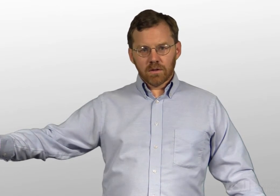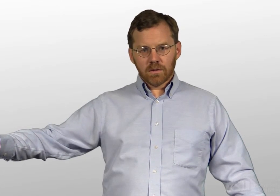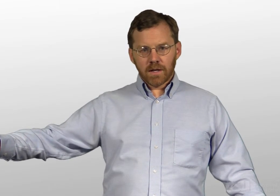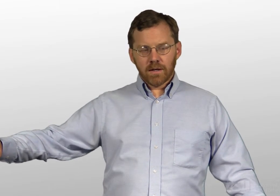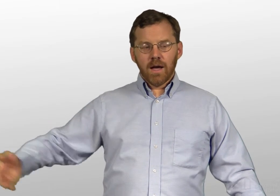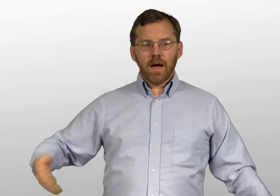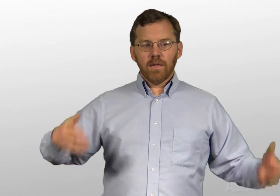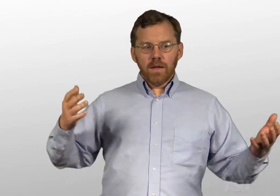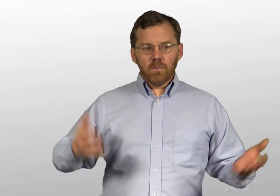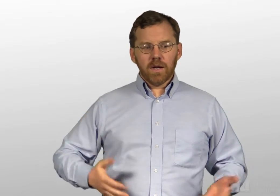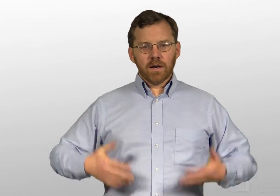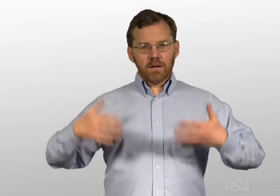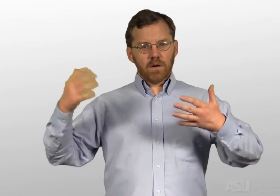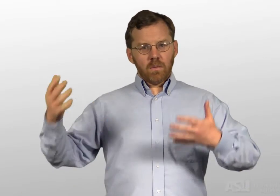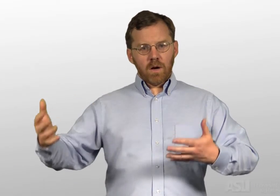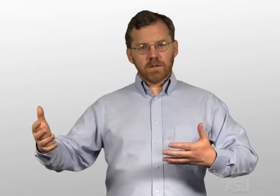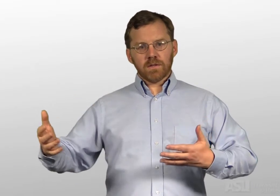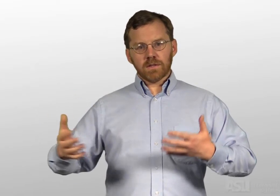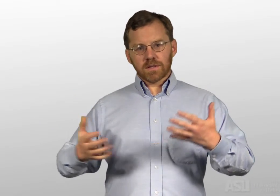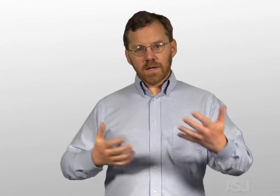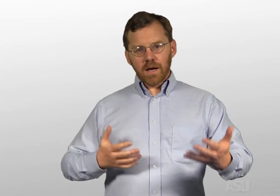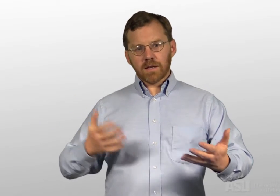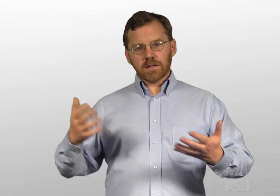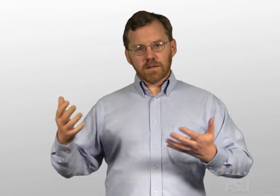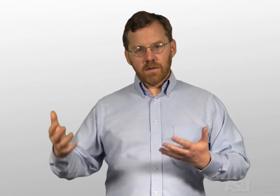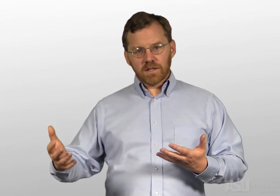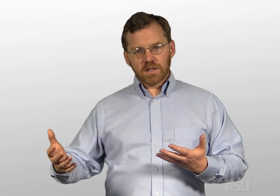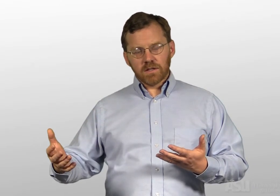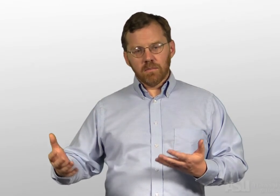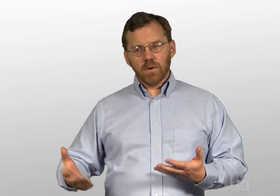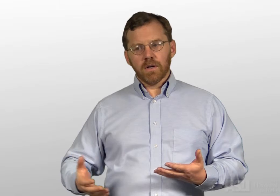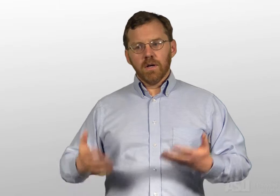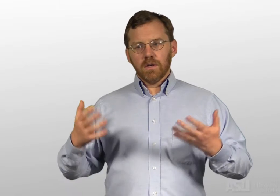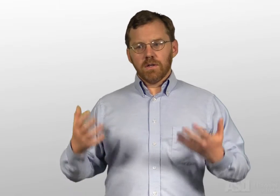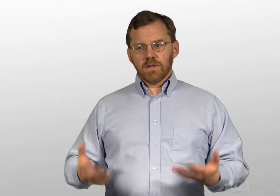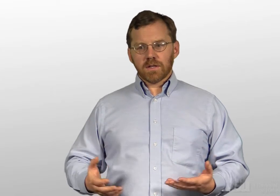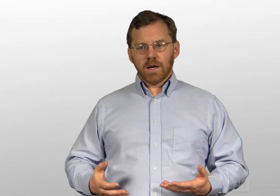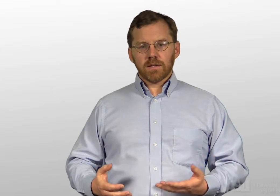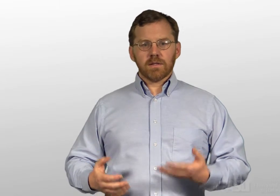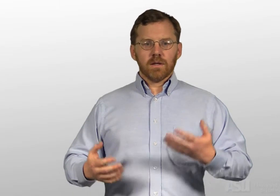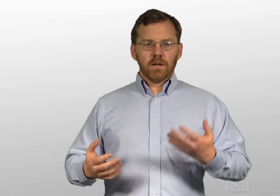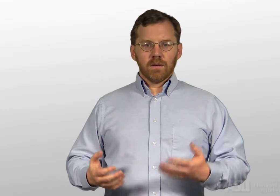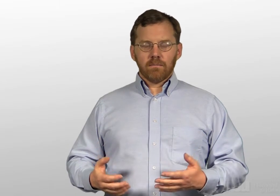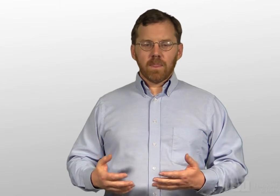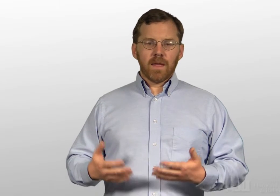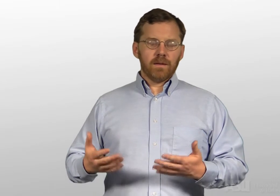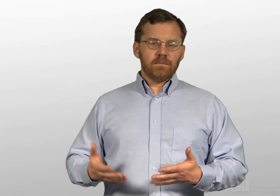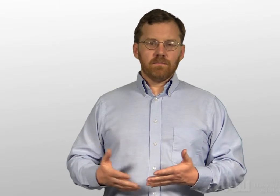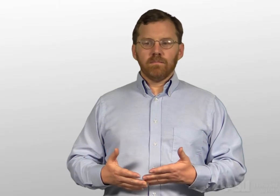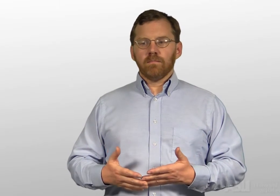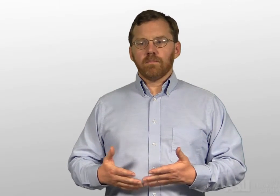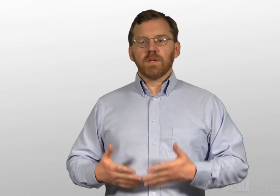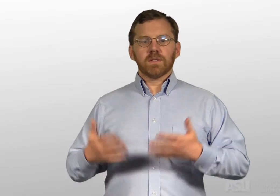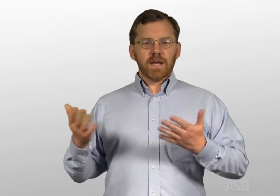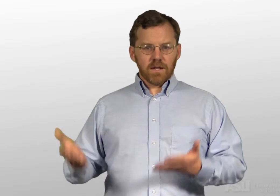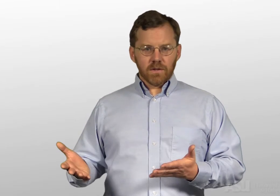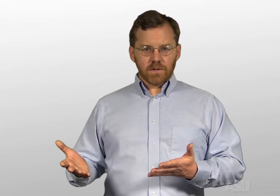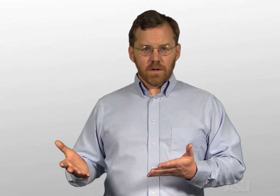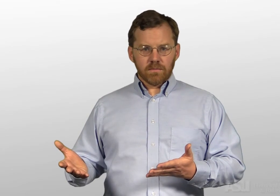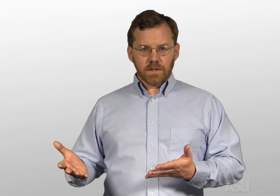right? And then we can go on to discuss, on the discussion board, to discuss in secular terms,